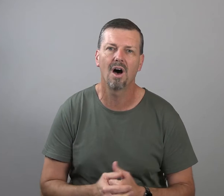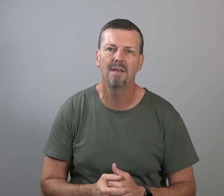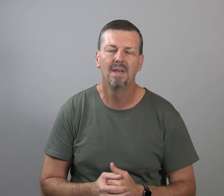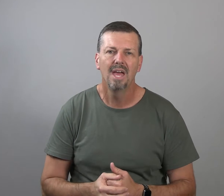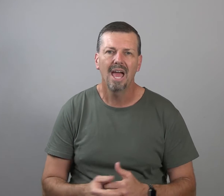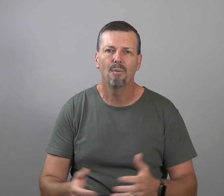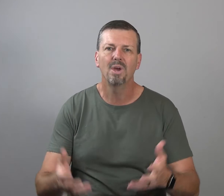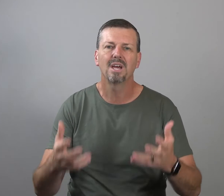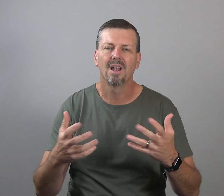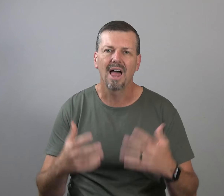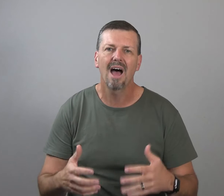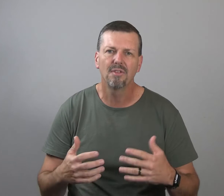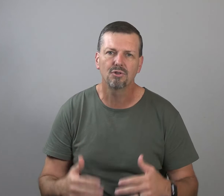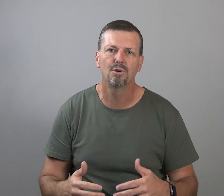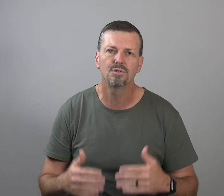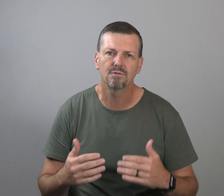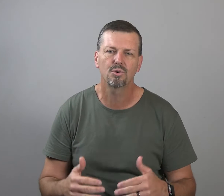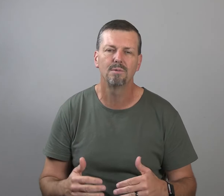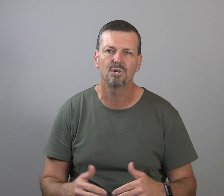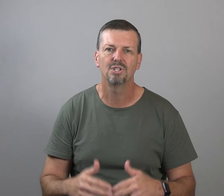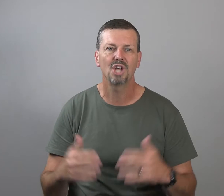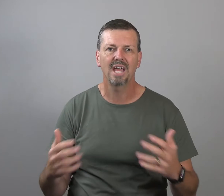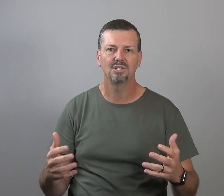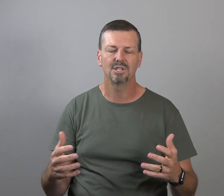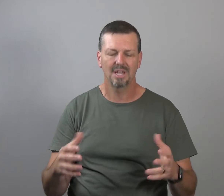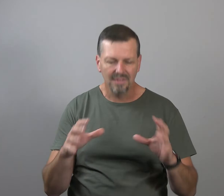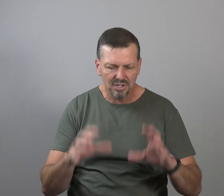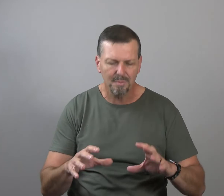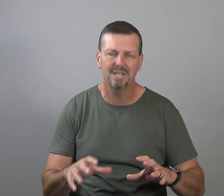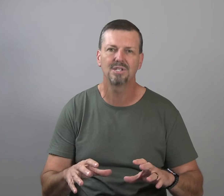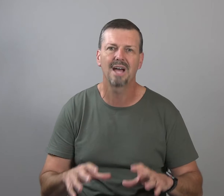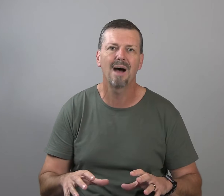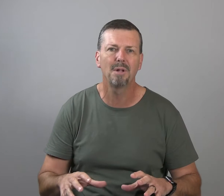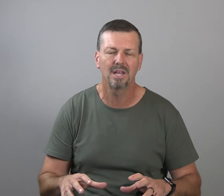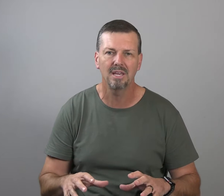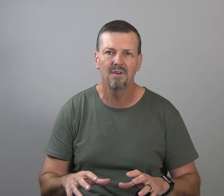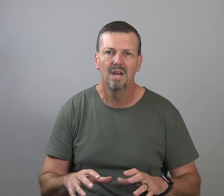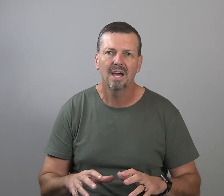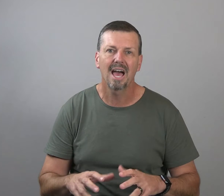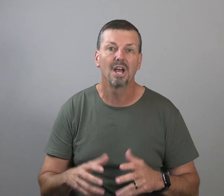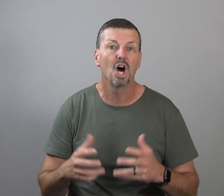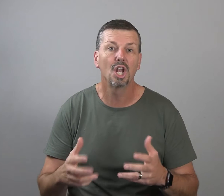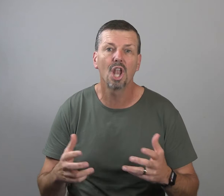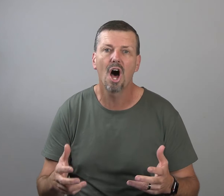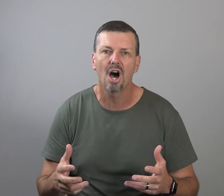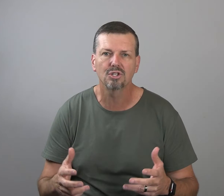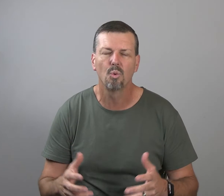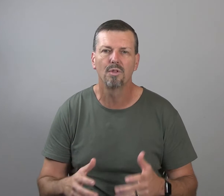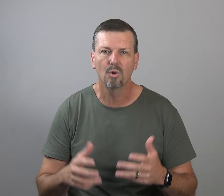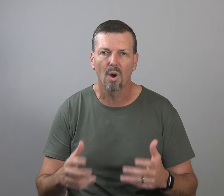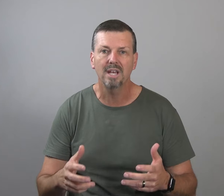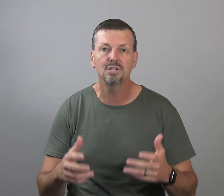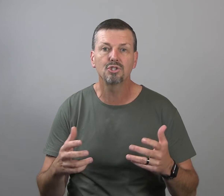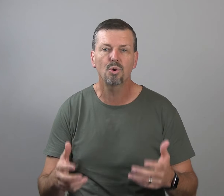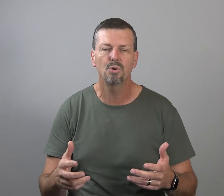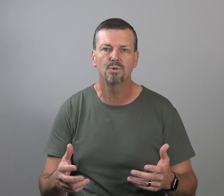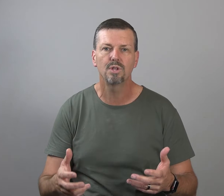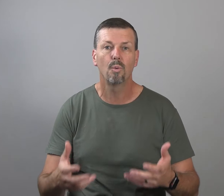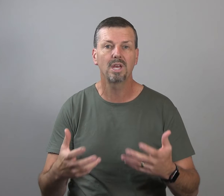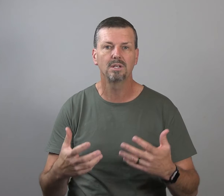God and we can allow the truths of Scripture to change us. And this message, I believe, kind of unlocks one of the greatest truths that we can